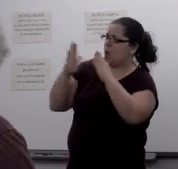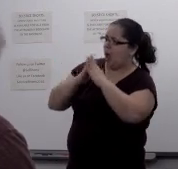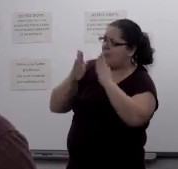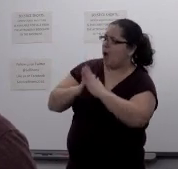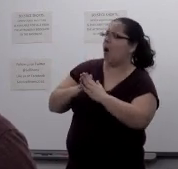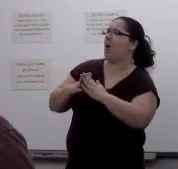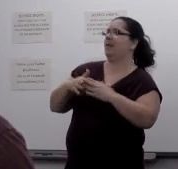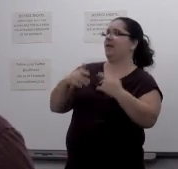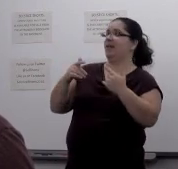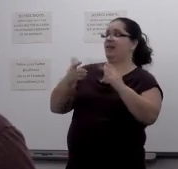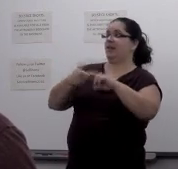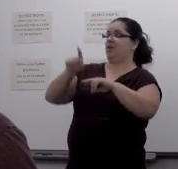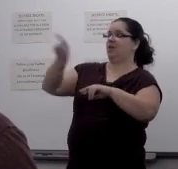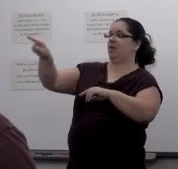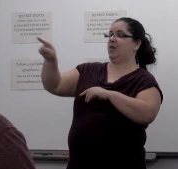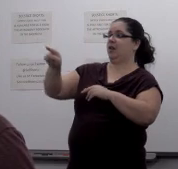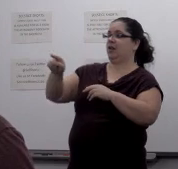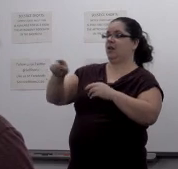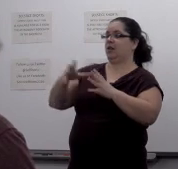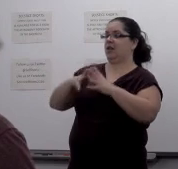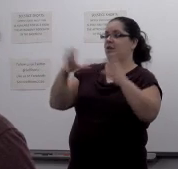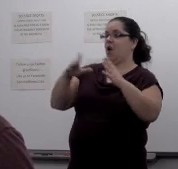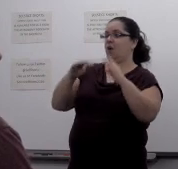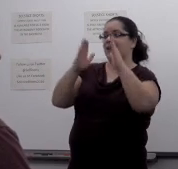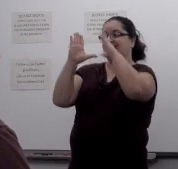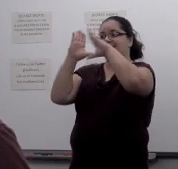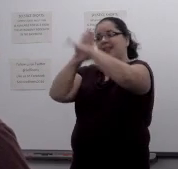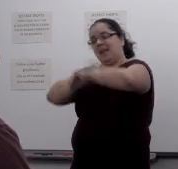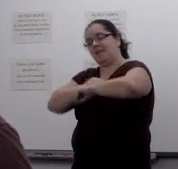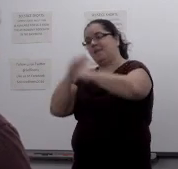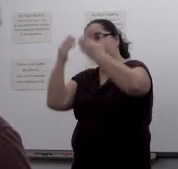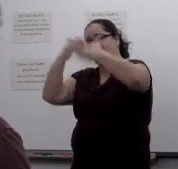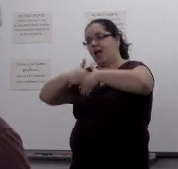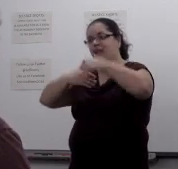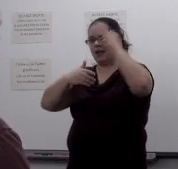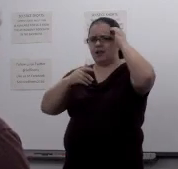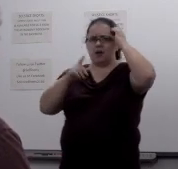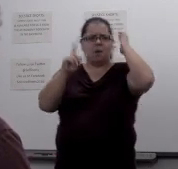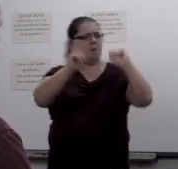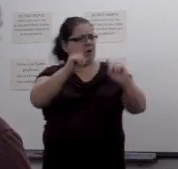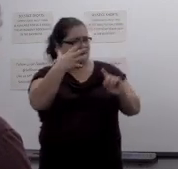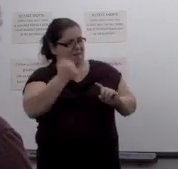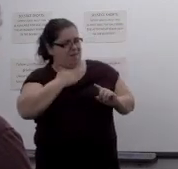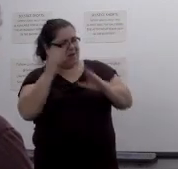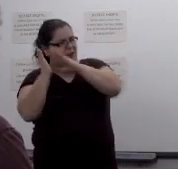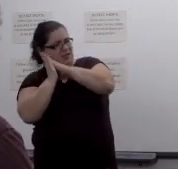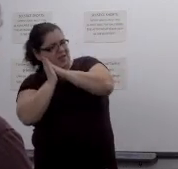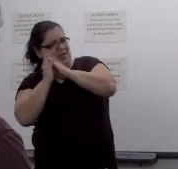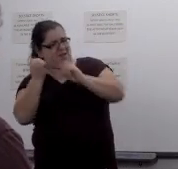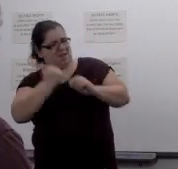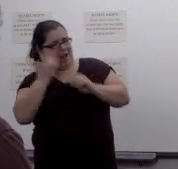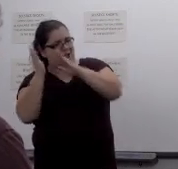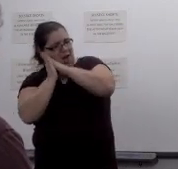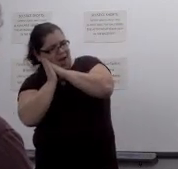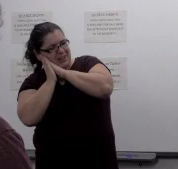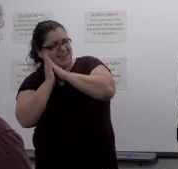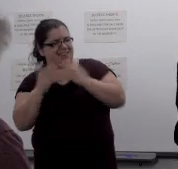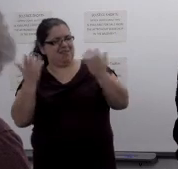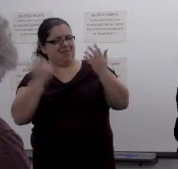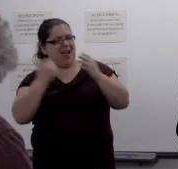come home, for your lodgings this night, oh! Whatever you got for my lodging, me lodging, me